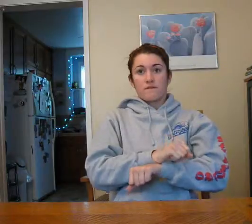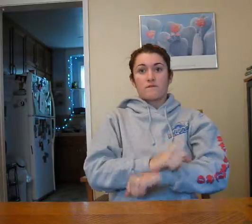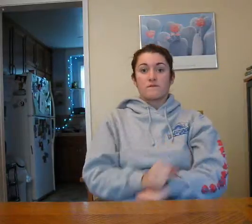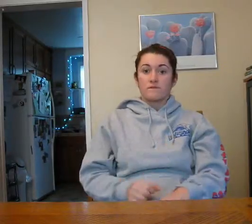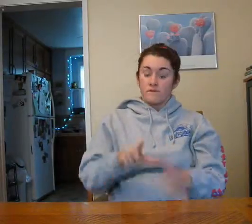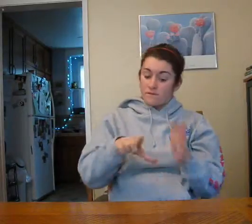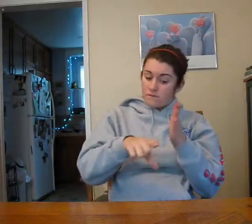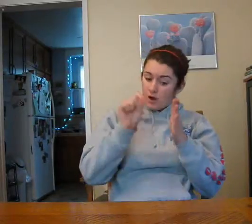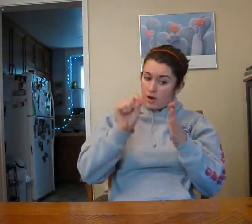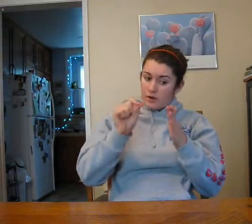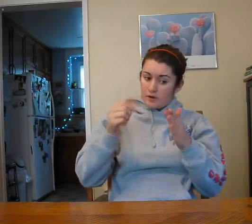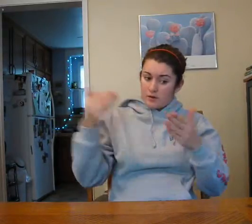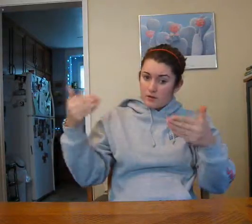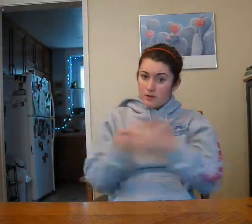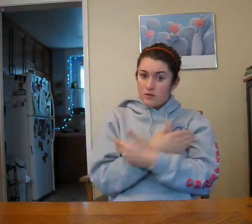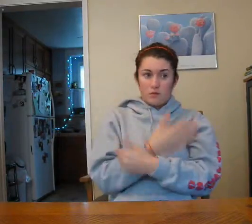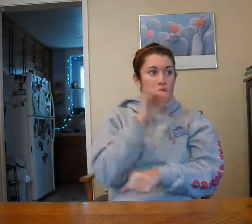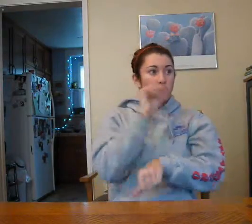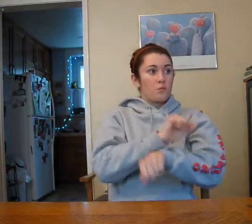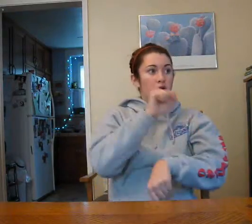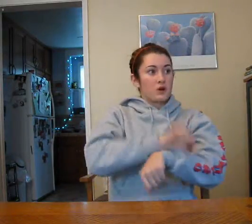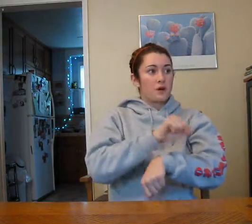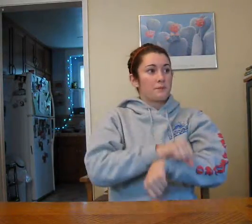Find new worker. Remember,